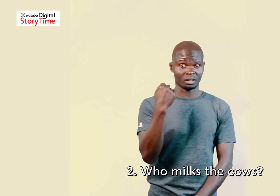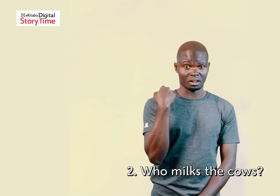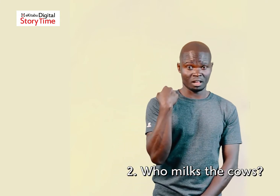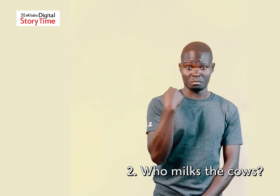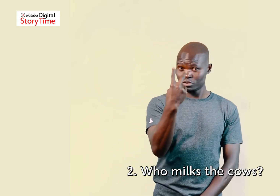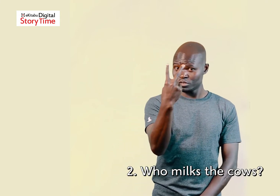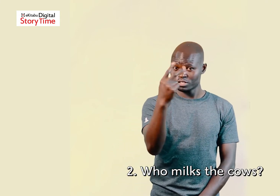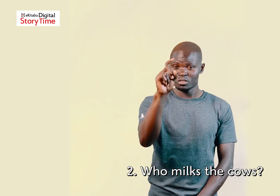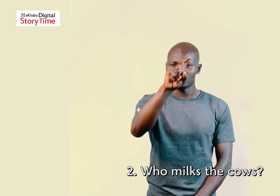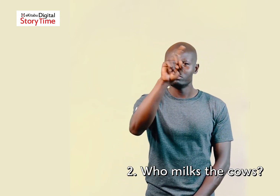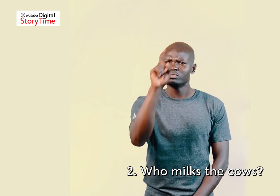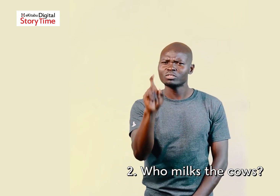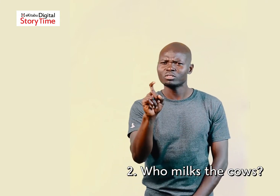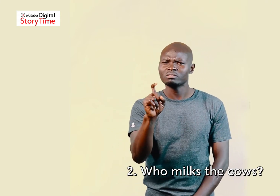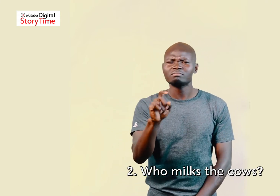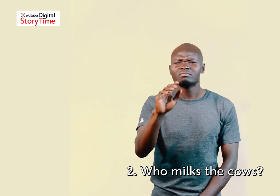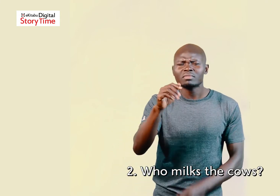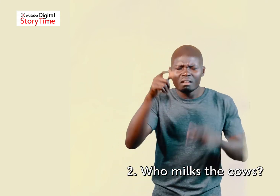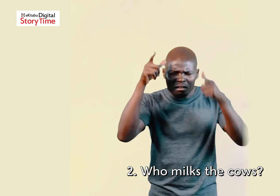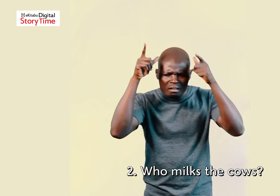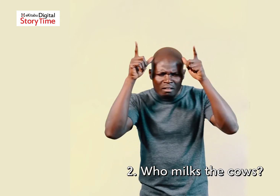Number two Who milks the cows?